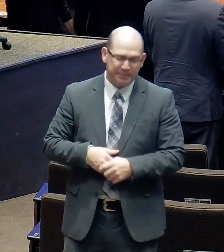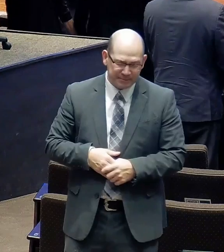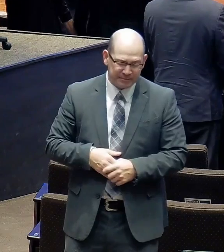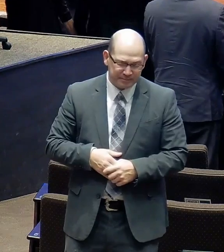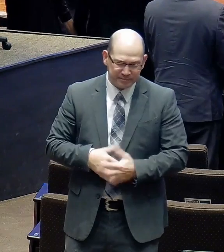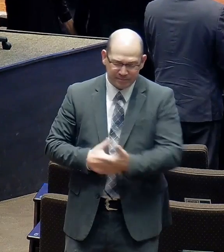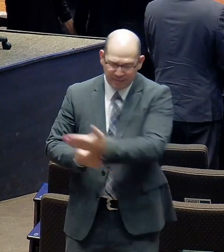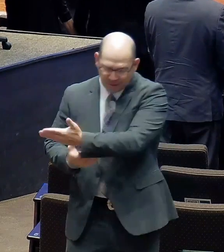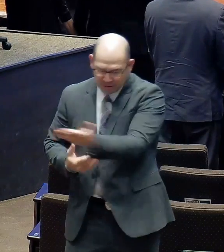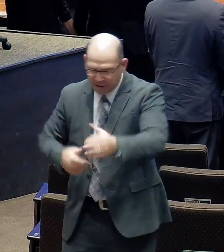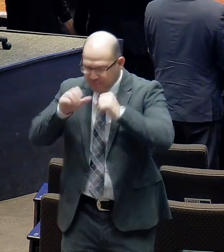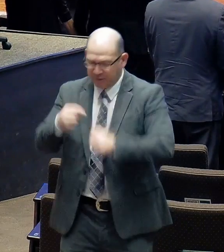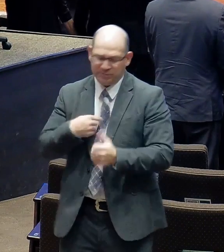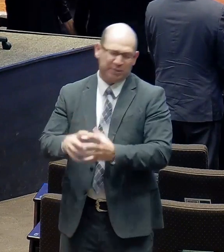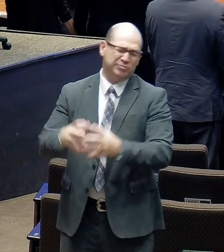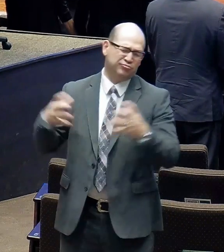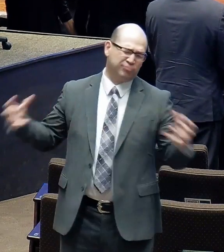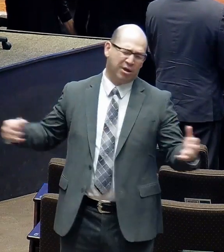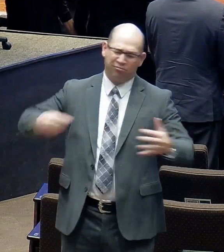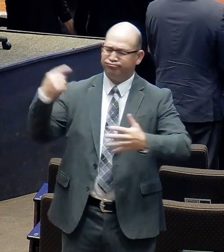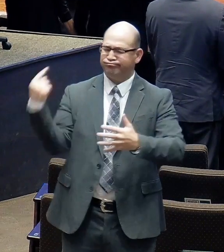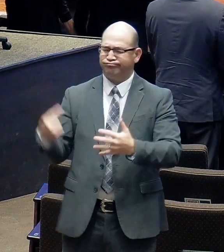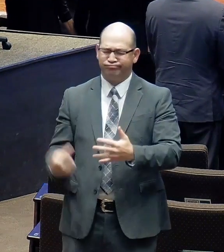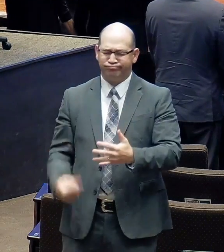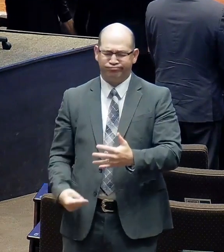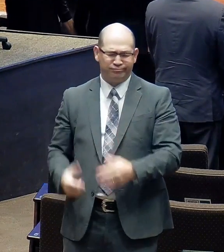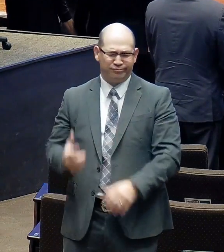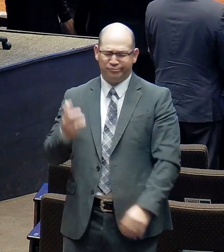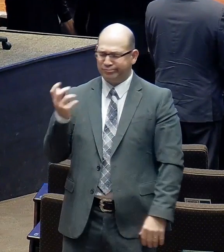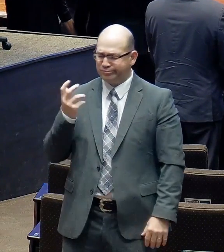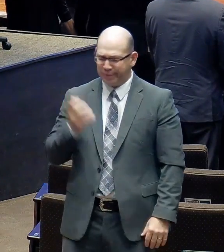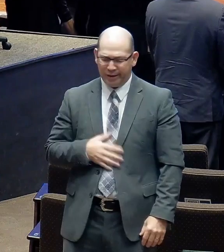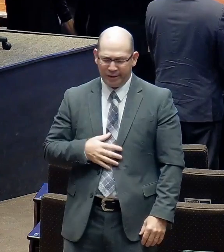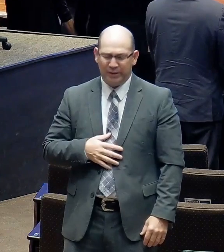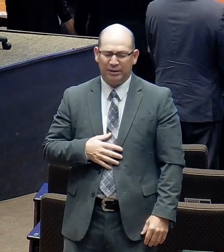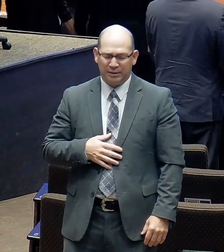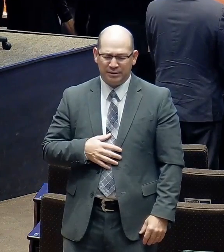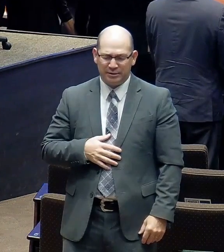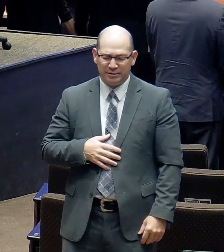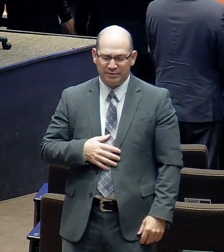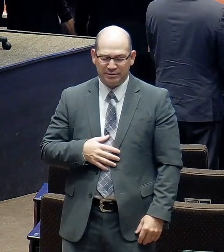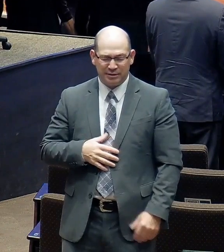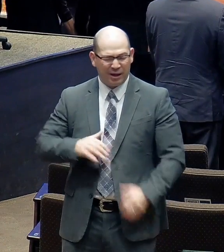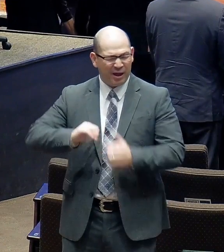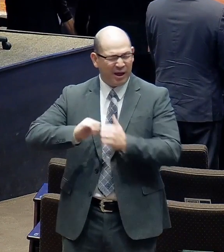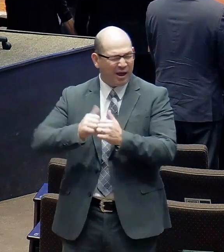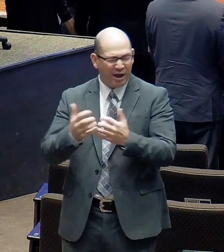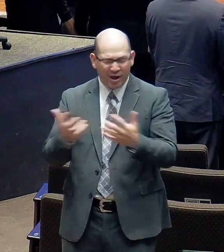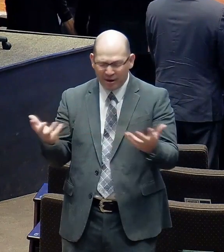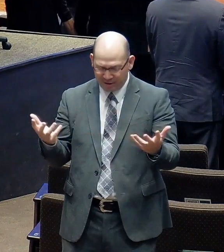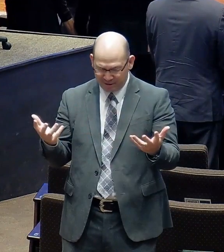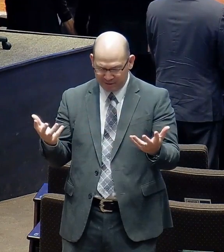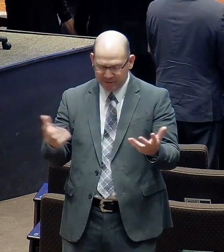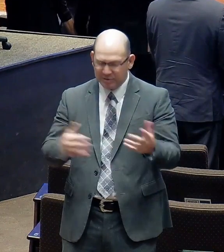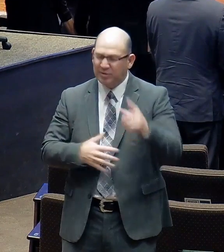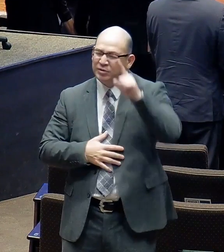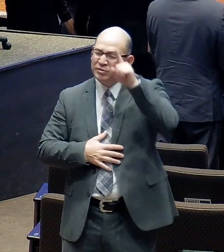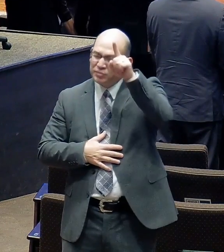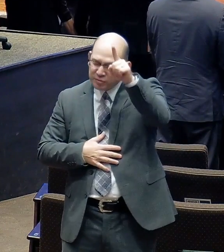so many ways through these years. Now, the only way I could do that would be that you would use me. So as best